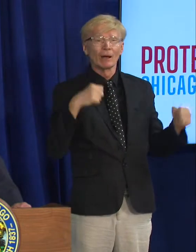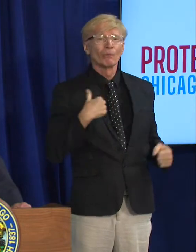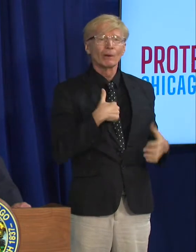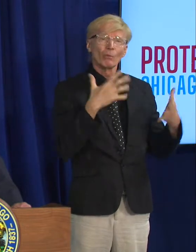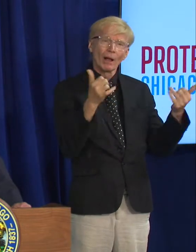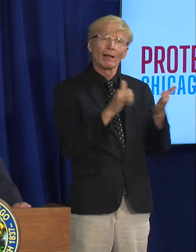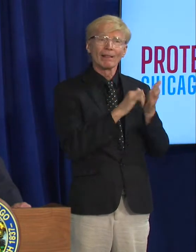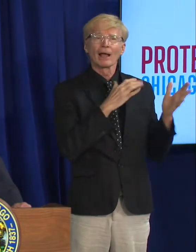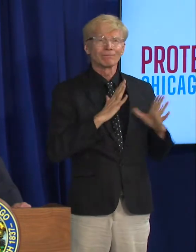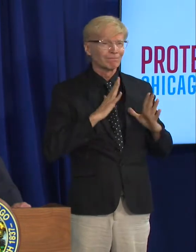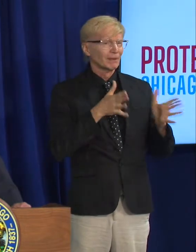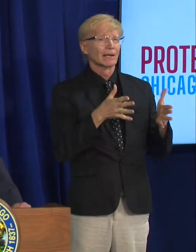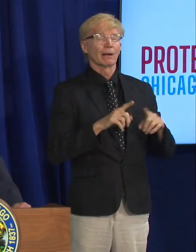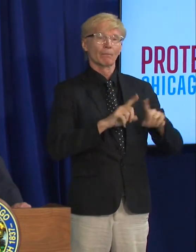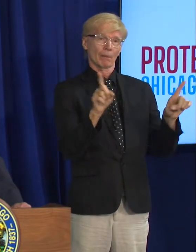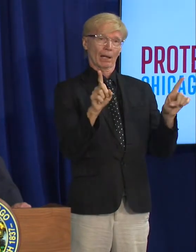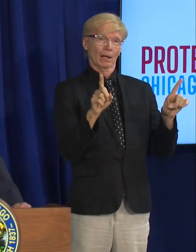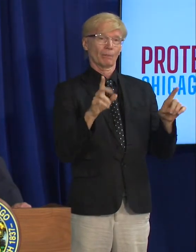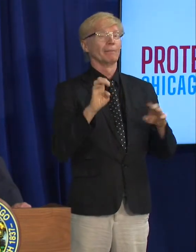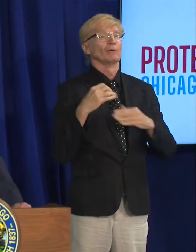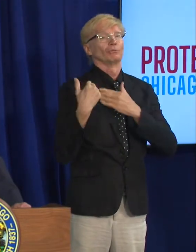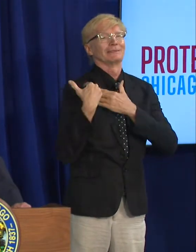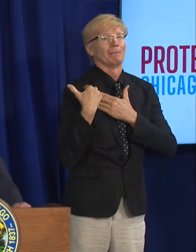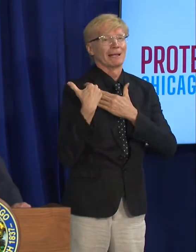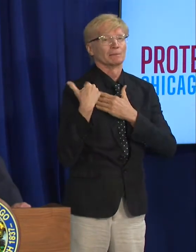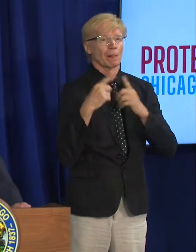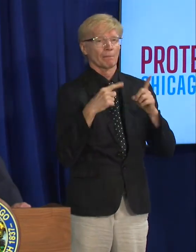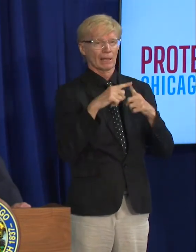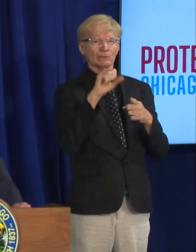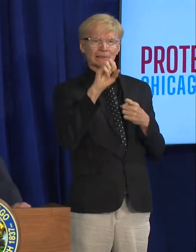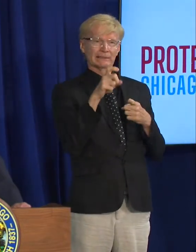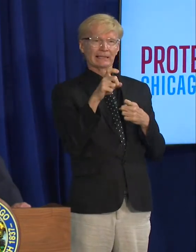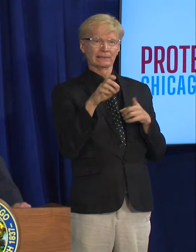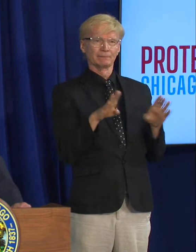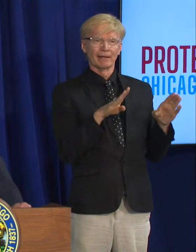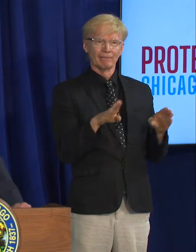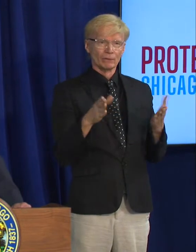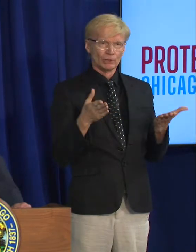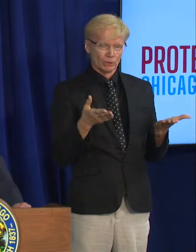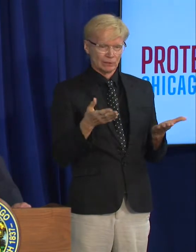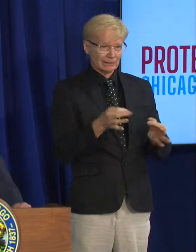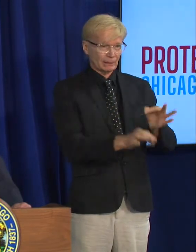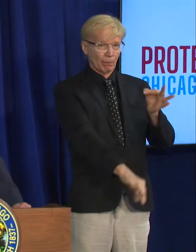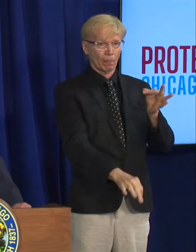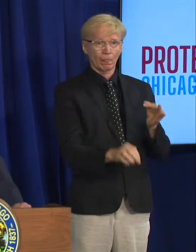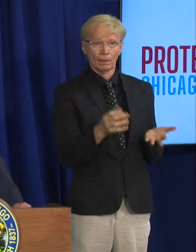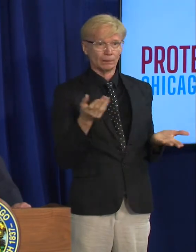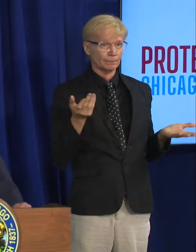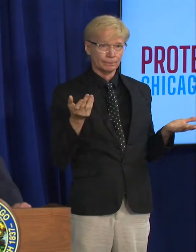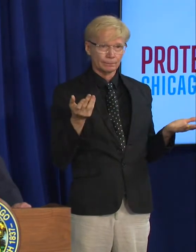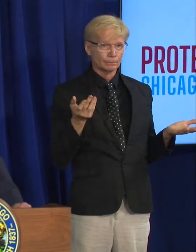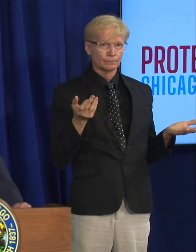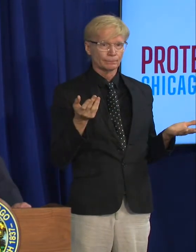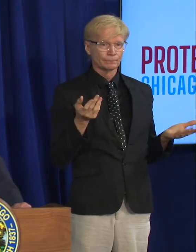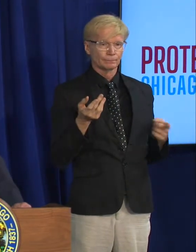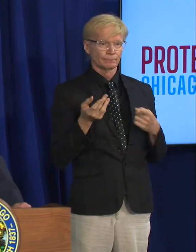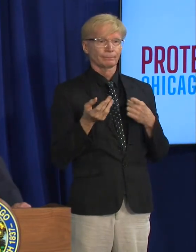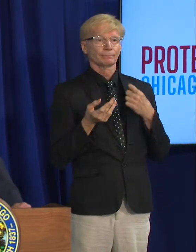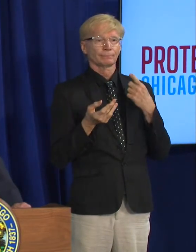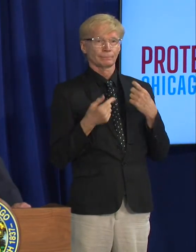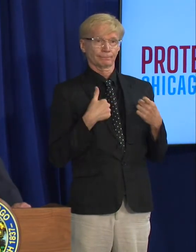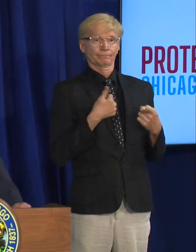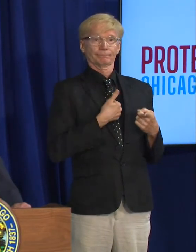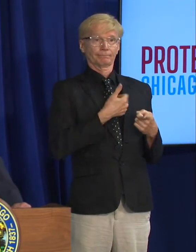and to be responsible about having sex and i don't i can't say it any simpler than that as a as a